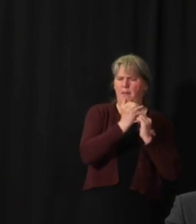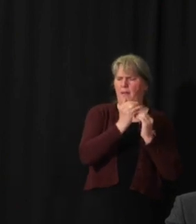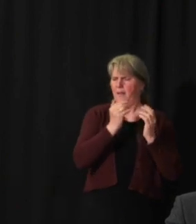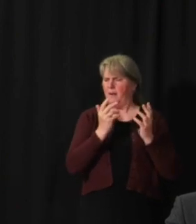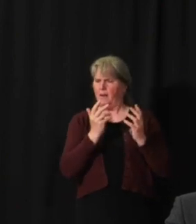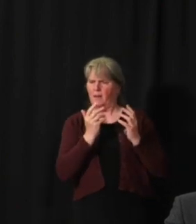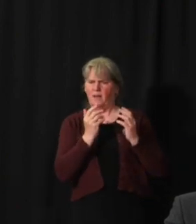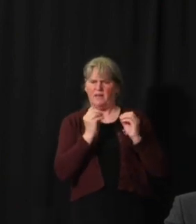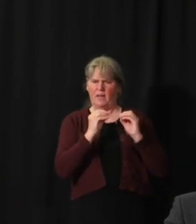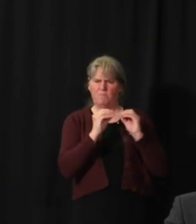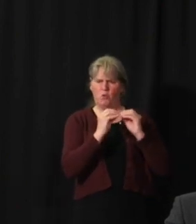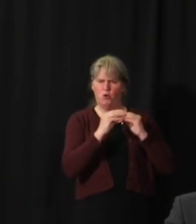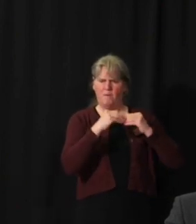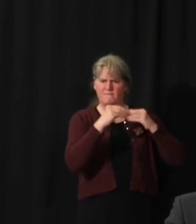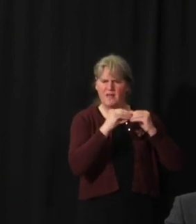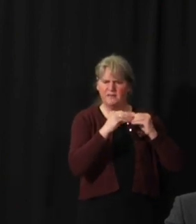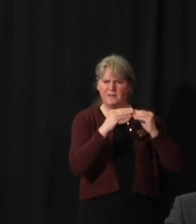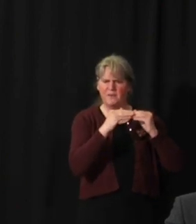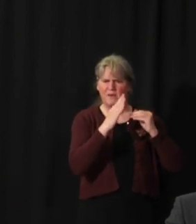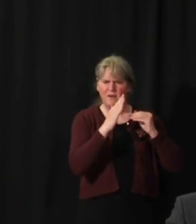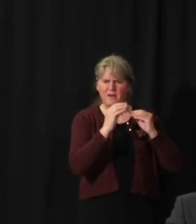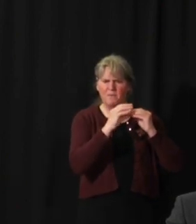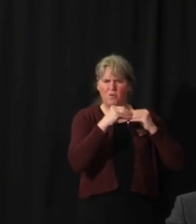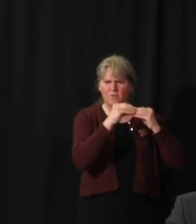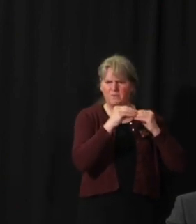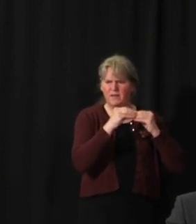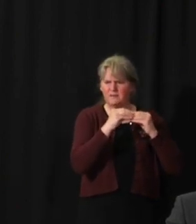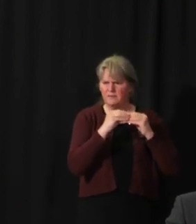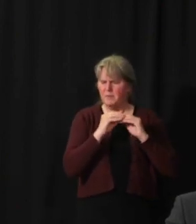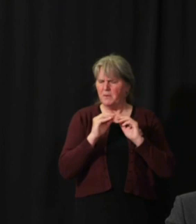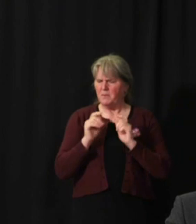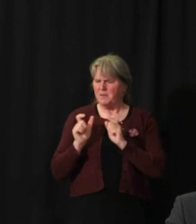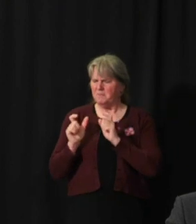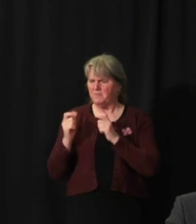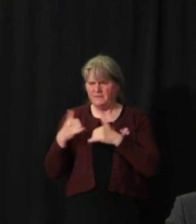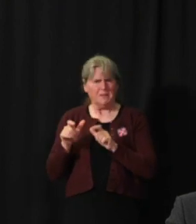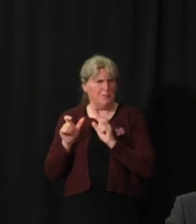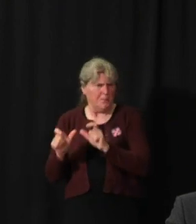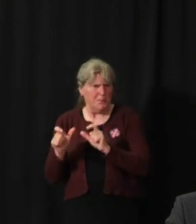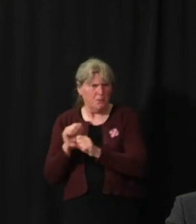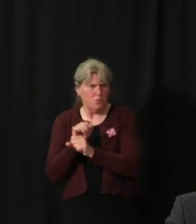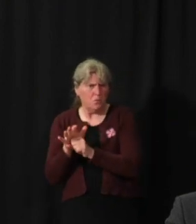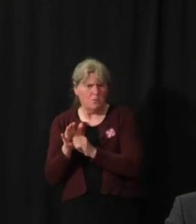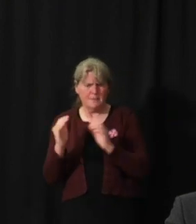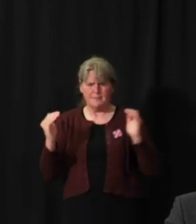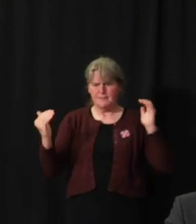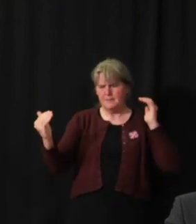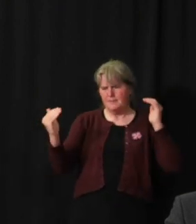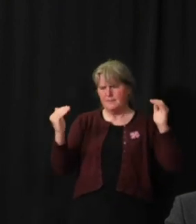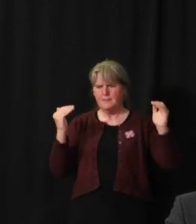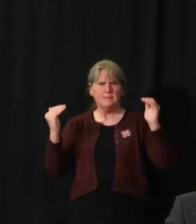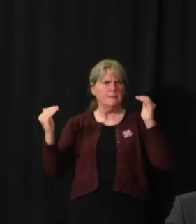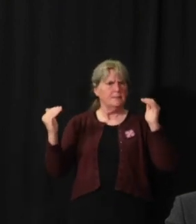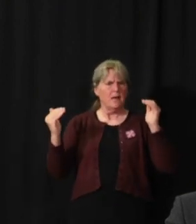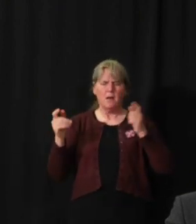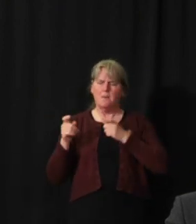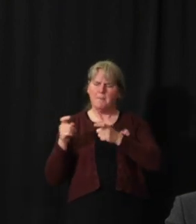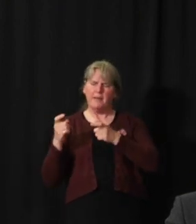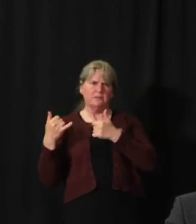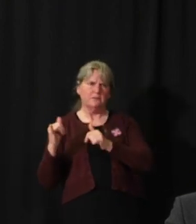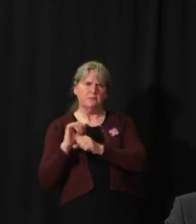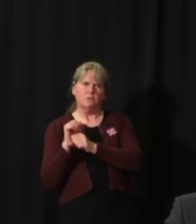much restriction can you get away with to maintain reasonable control